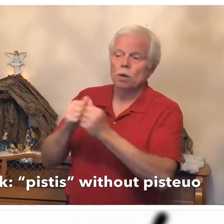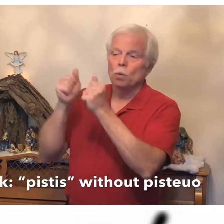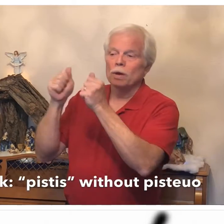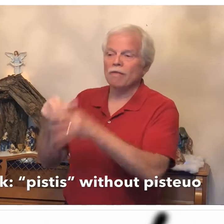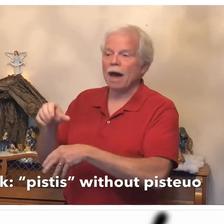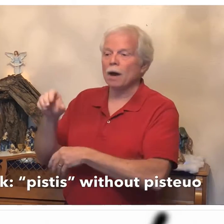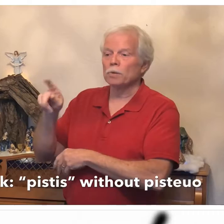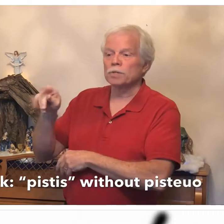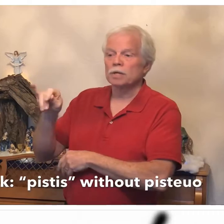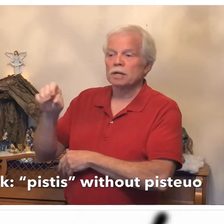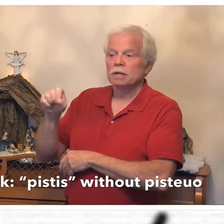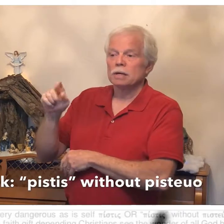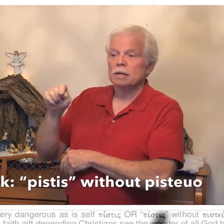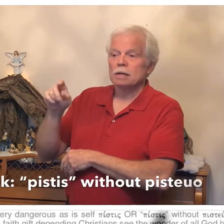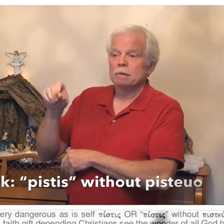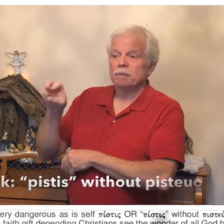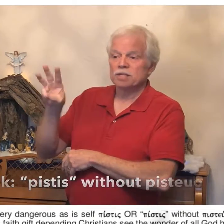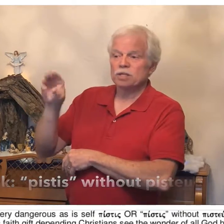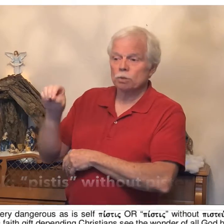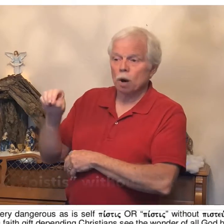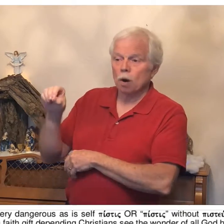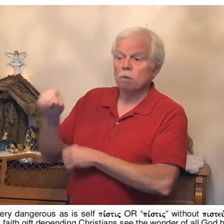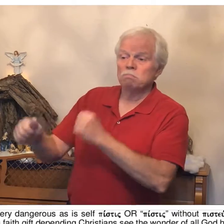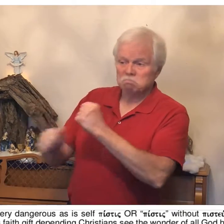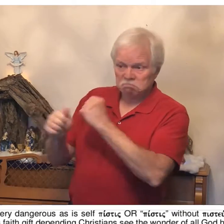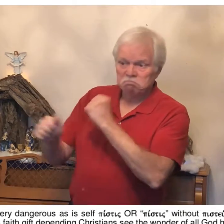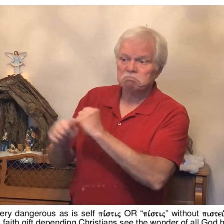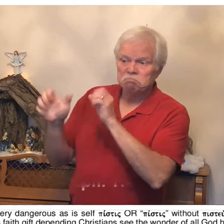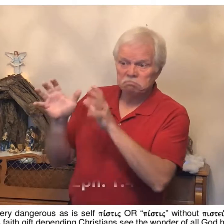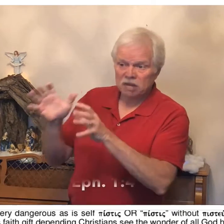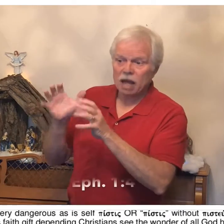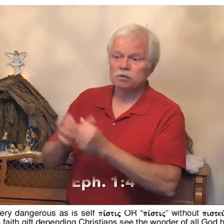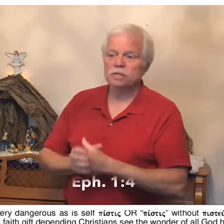without pistuo dangerous.